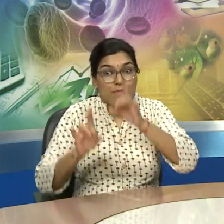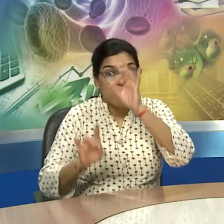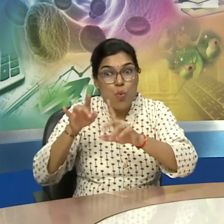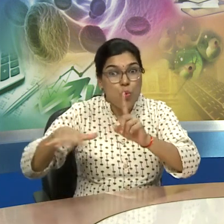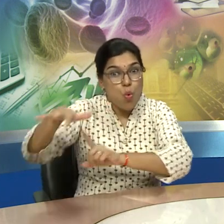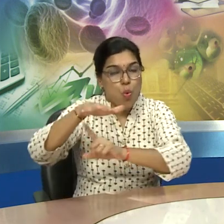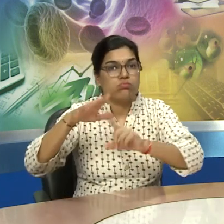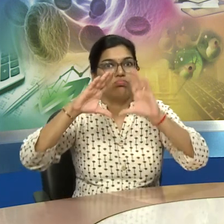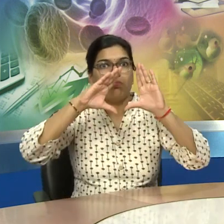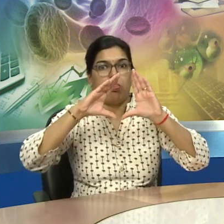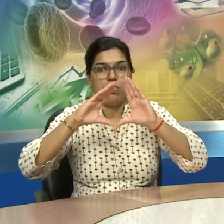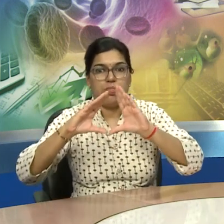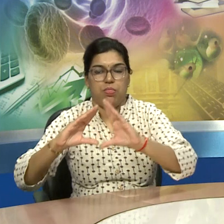and because of the